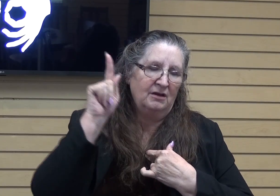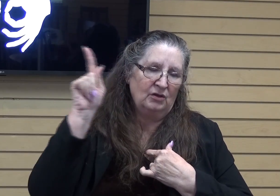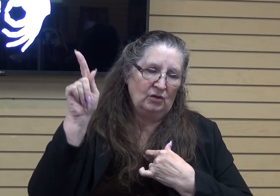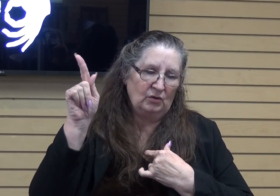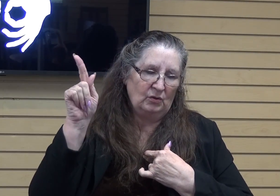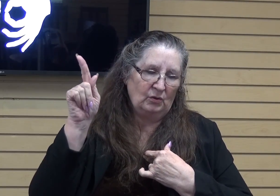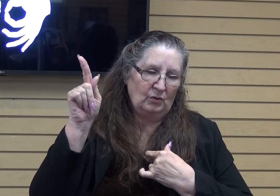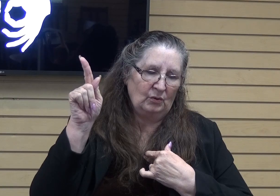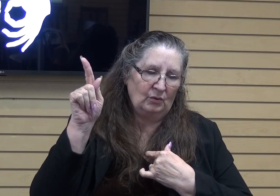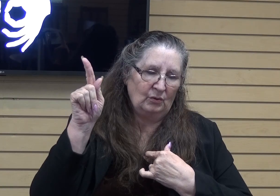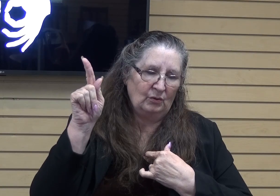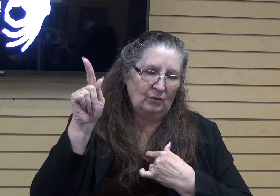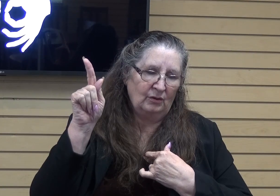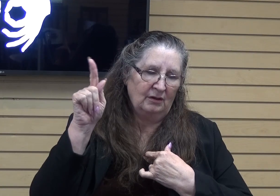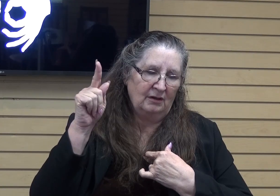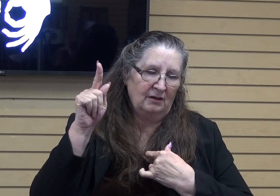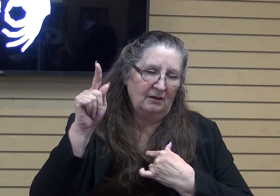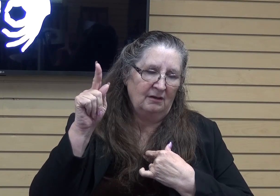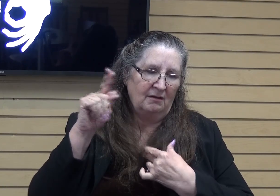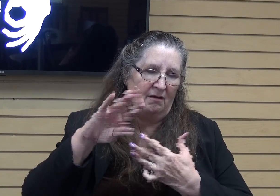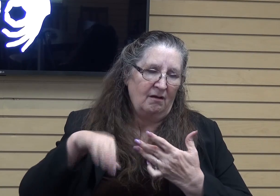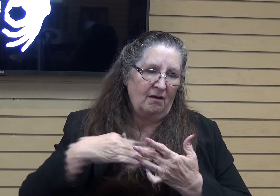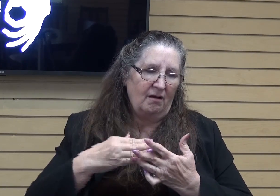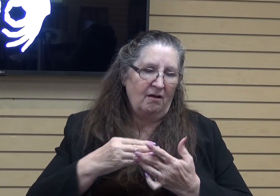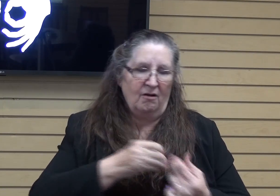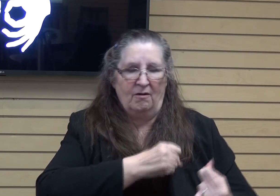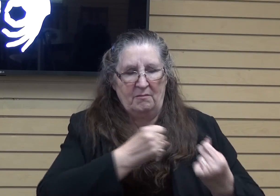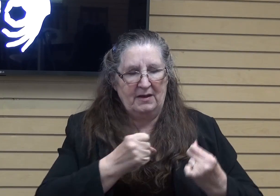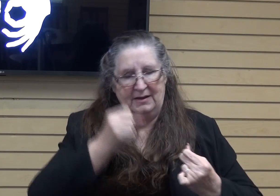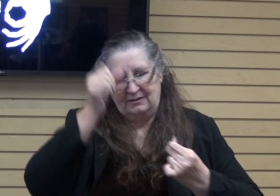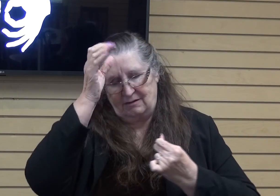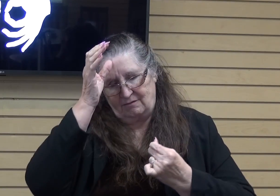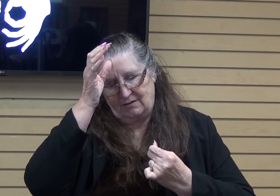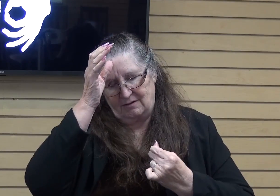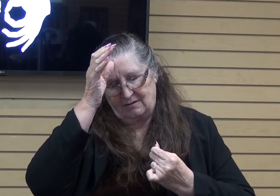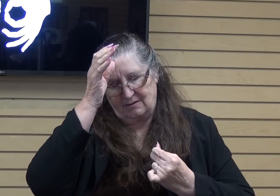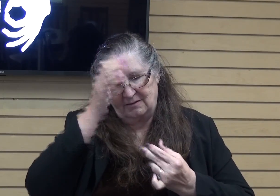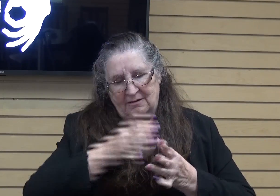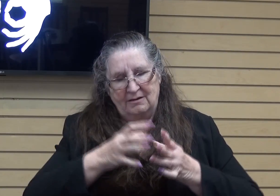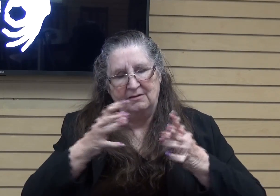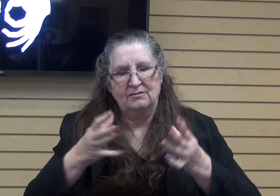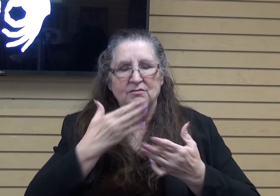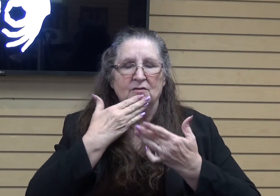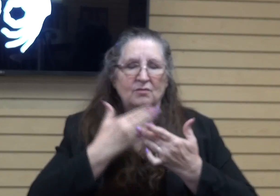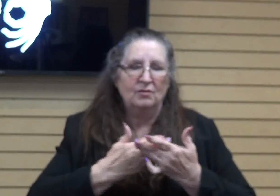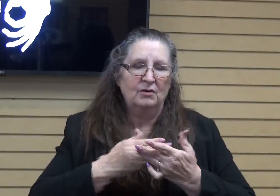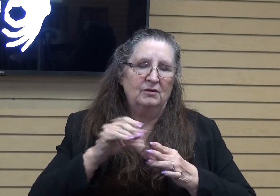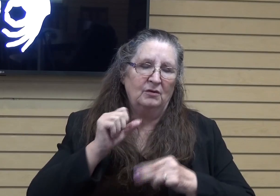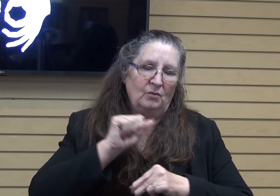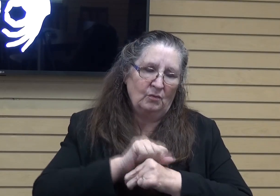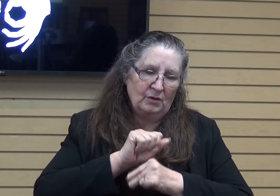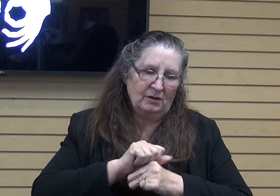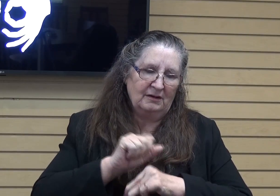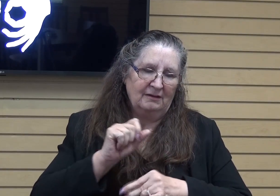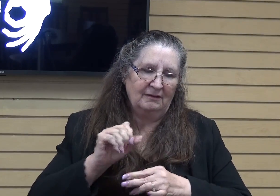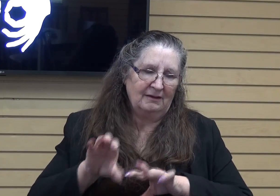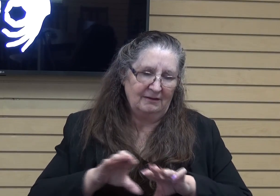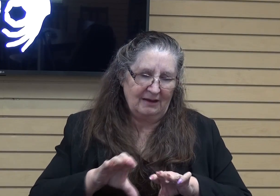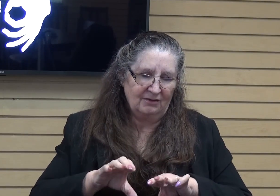the Almighty Father. Father, so good in work and deed, and you just, you love us so much. And